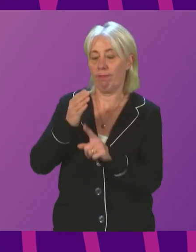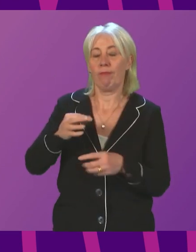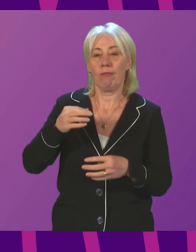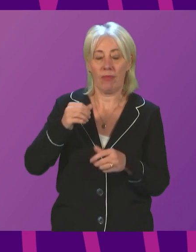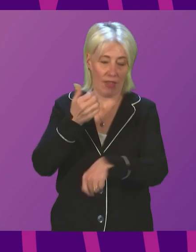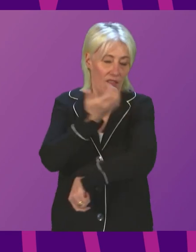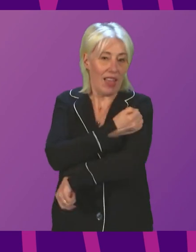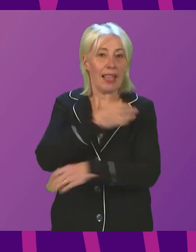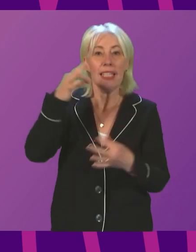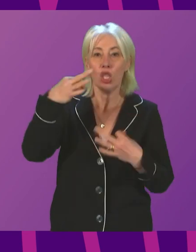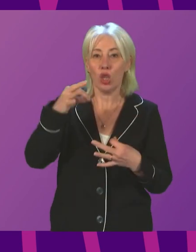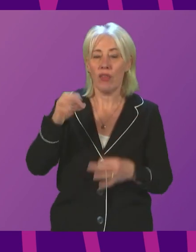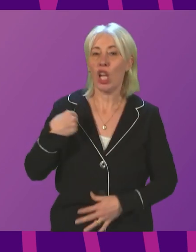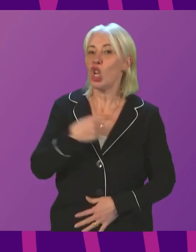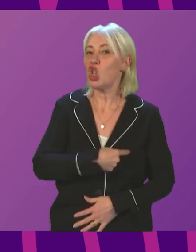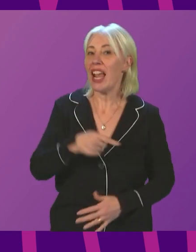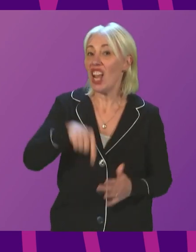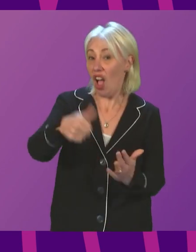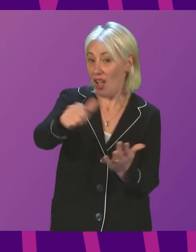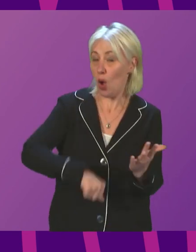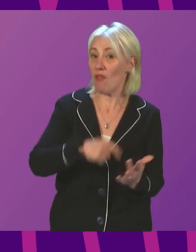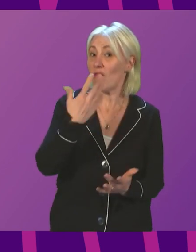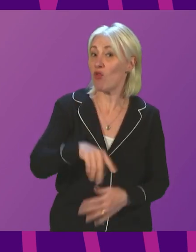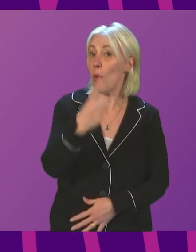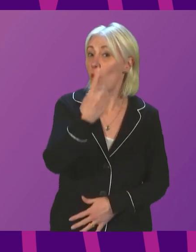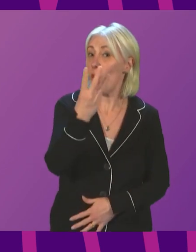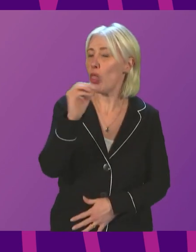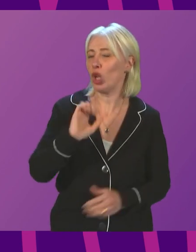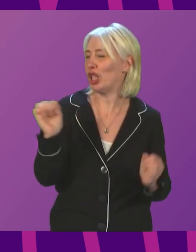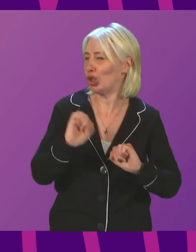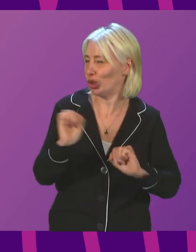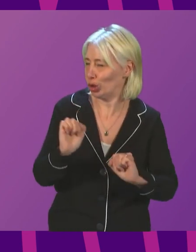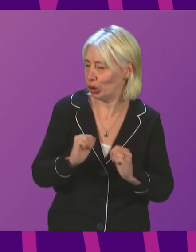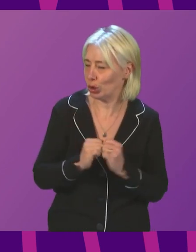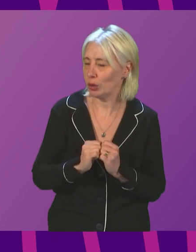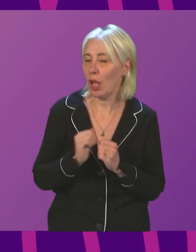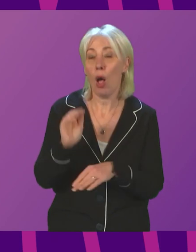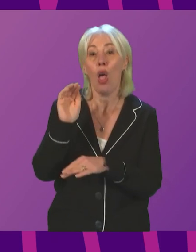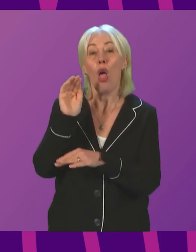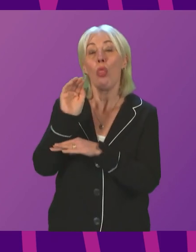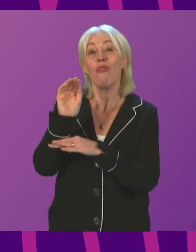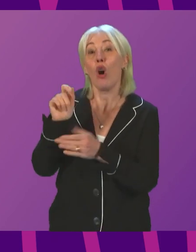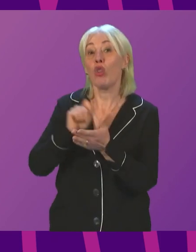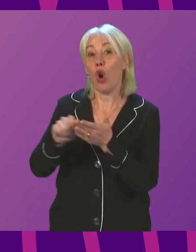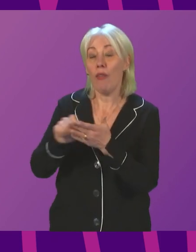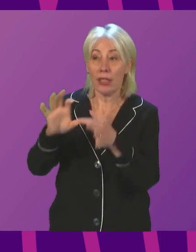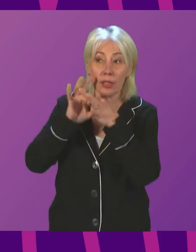although China is not yet on that list. There is a process of engagement led by the Foreign Office to work with international partners so